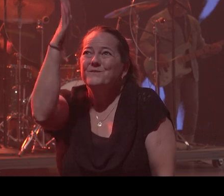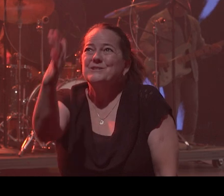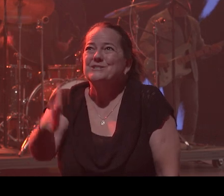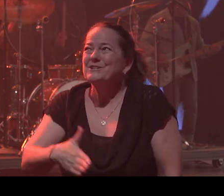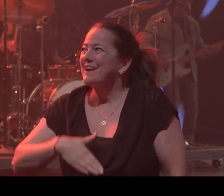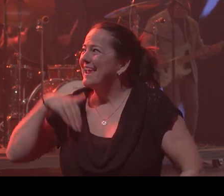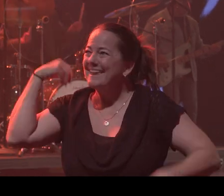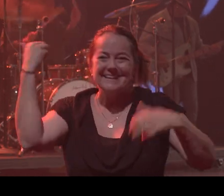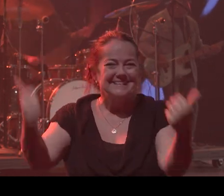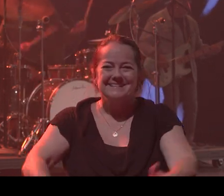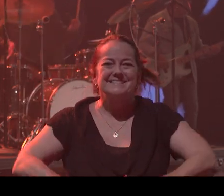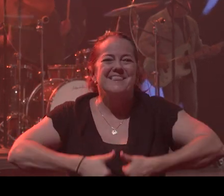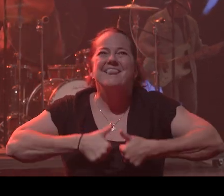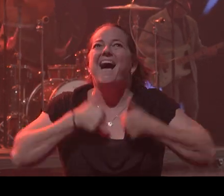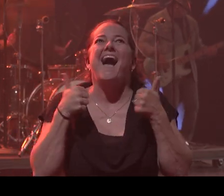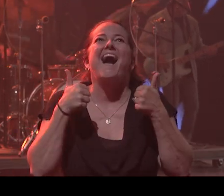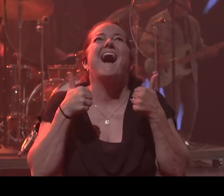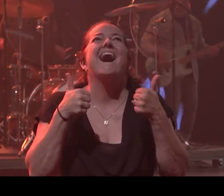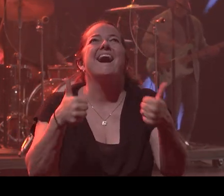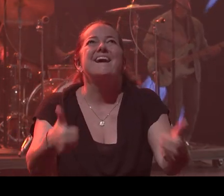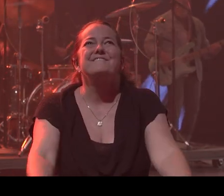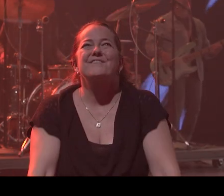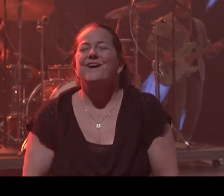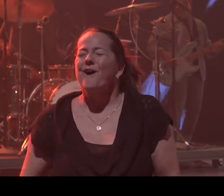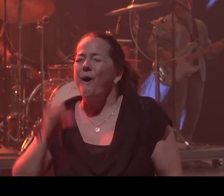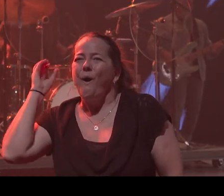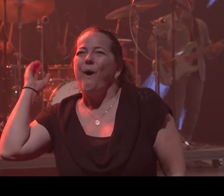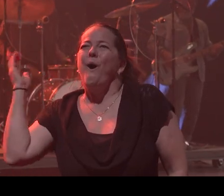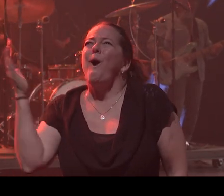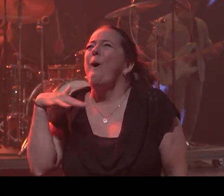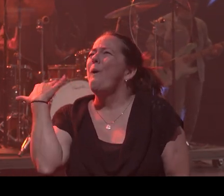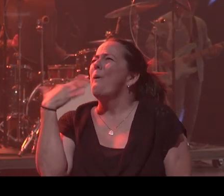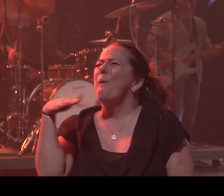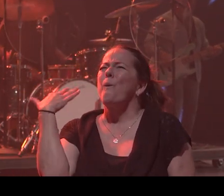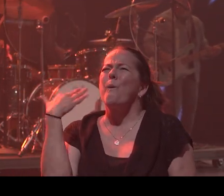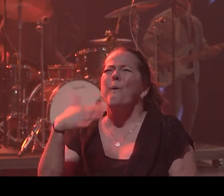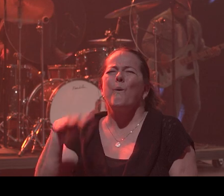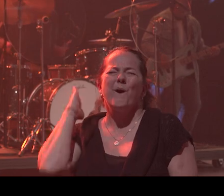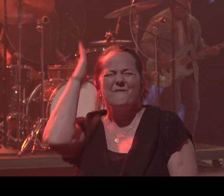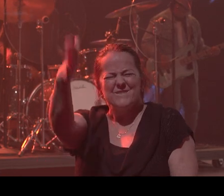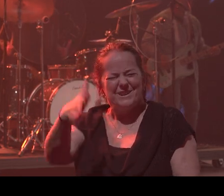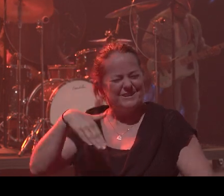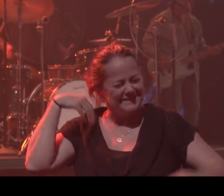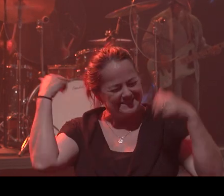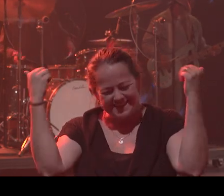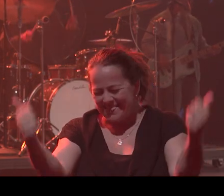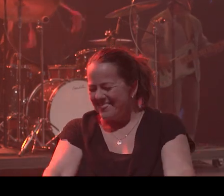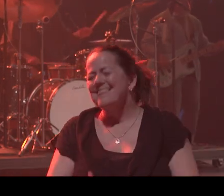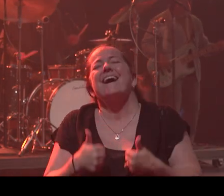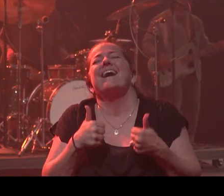is alive. Oh, the future is alive.